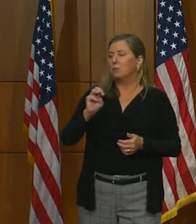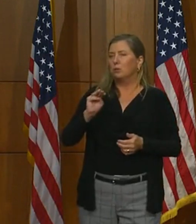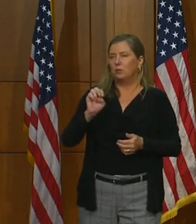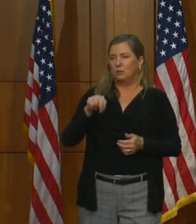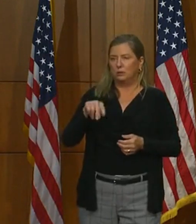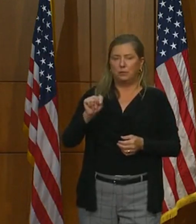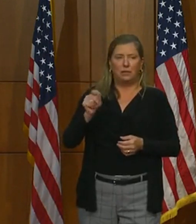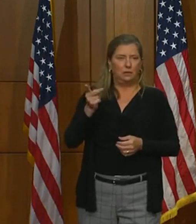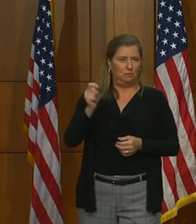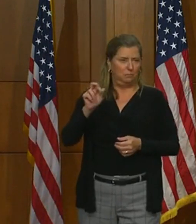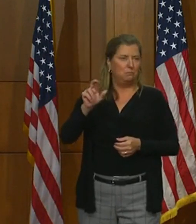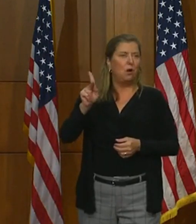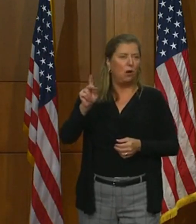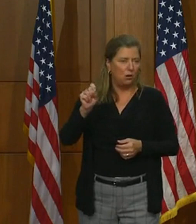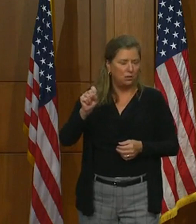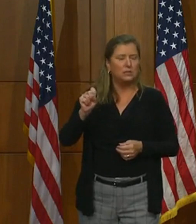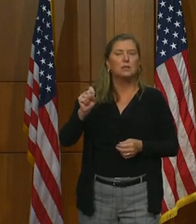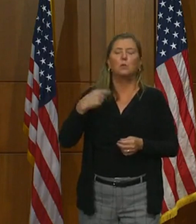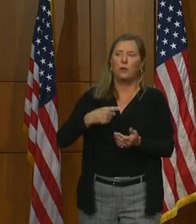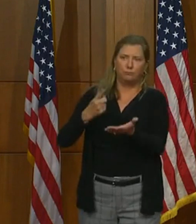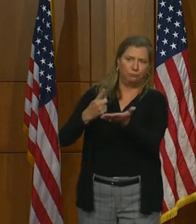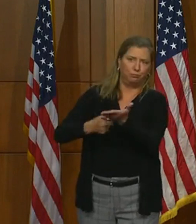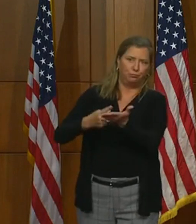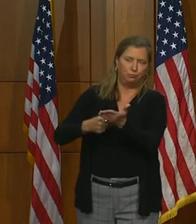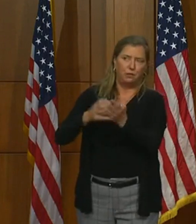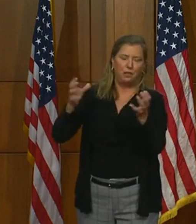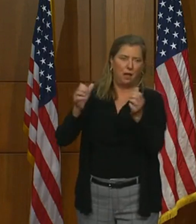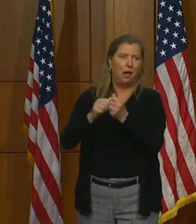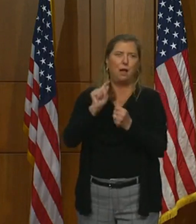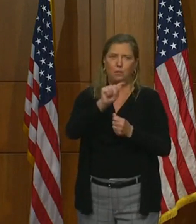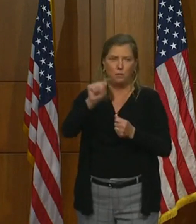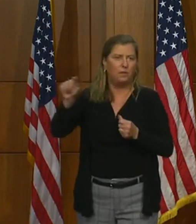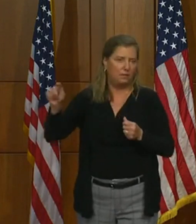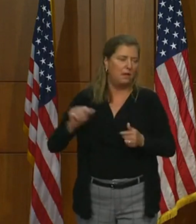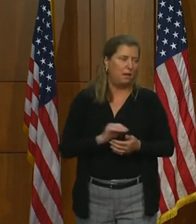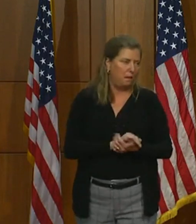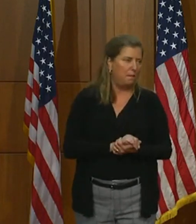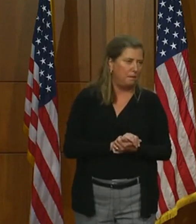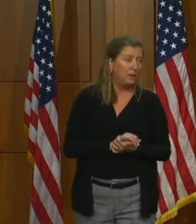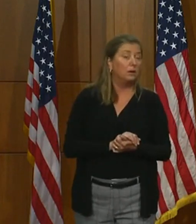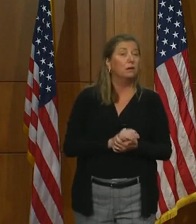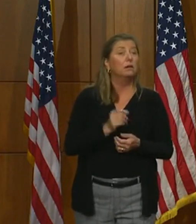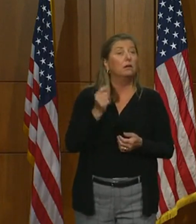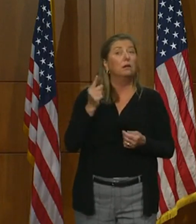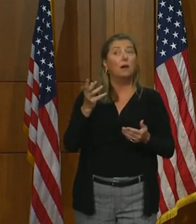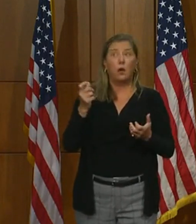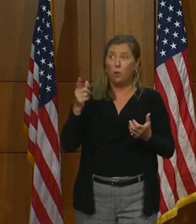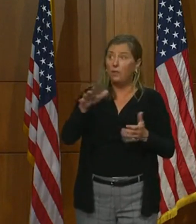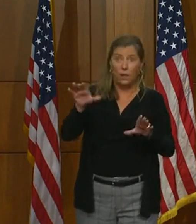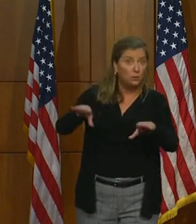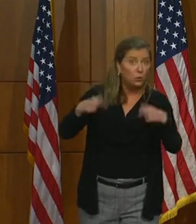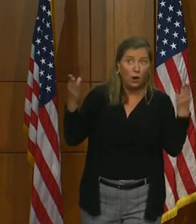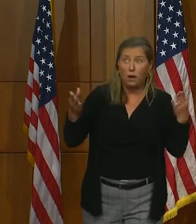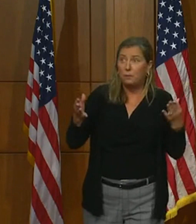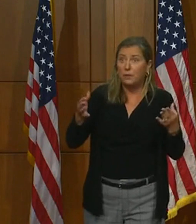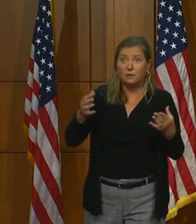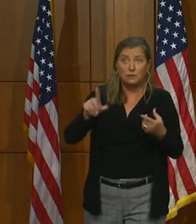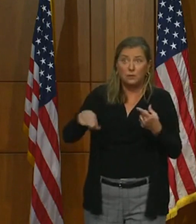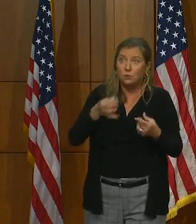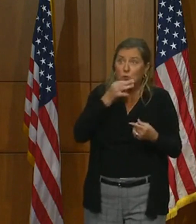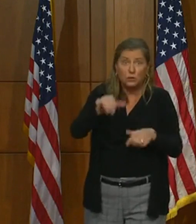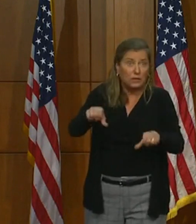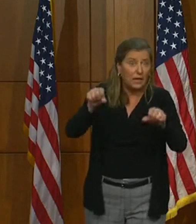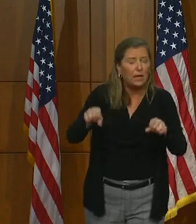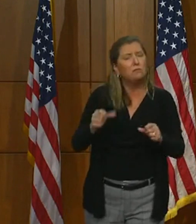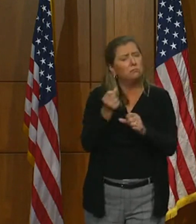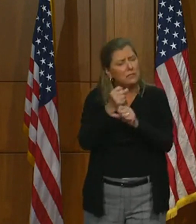had a lot of discussions with the amusement parks. And I would just say that, you know, I want them to open up as soon as they can, do